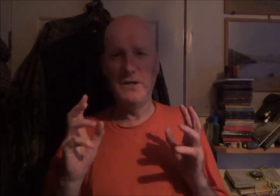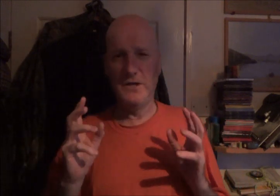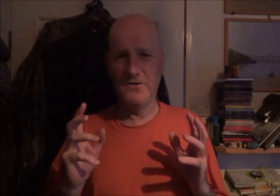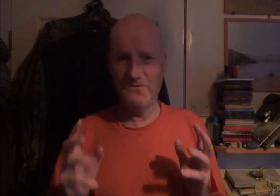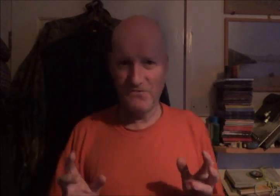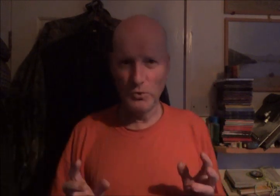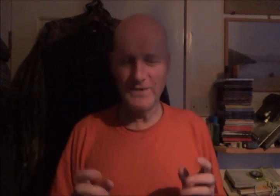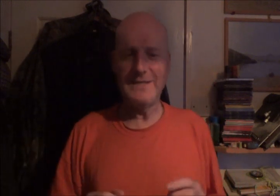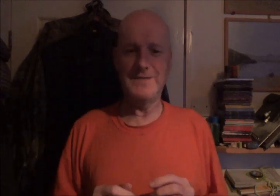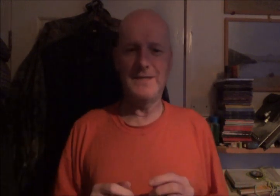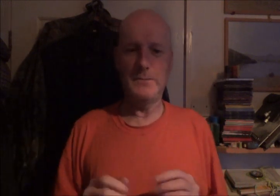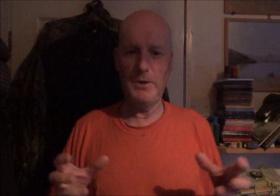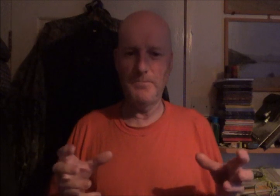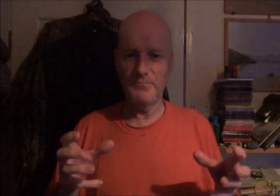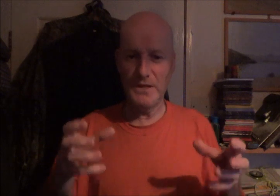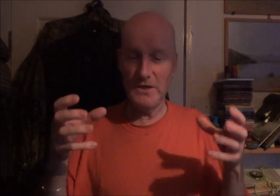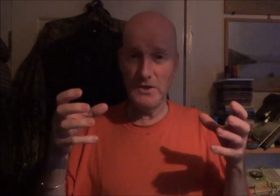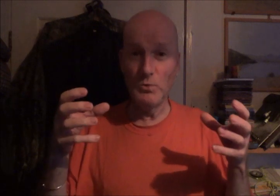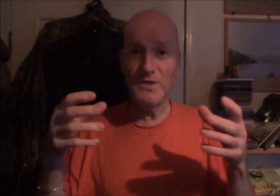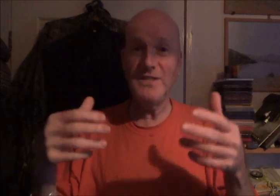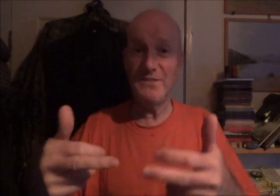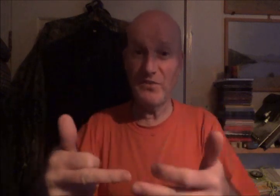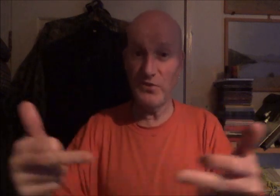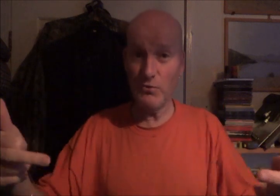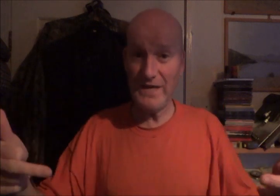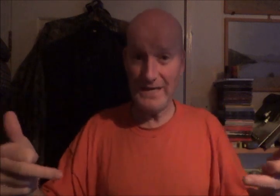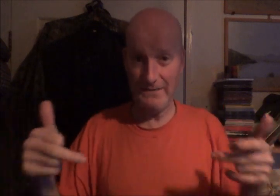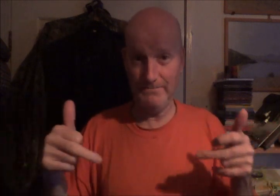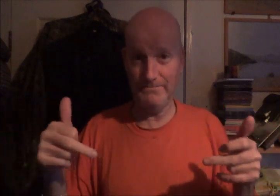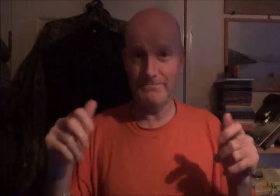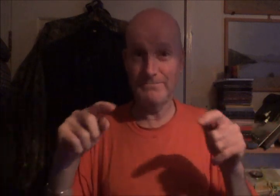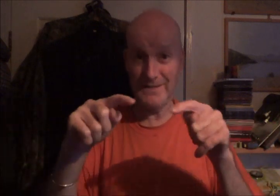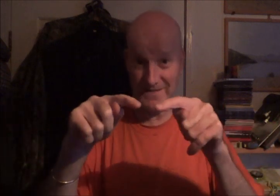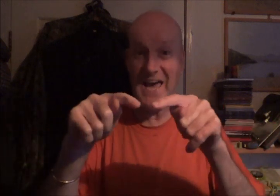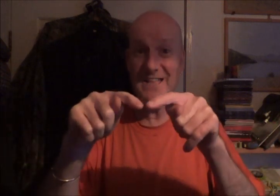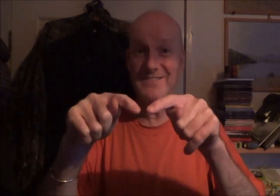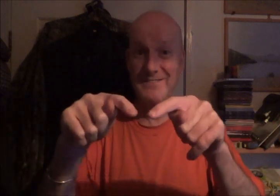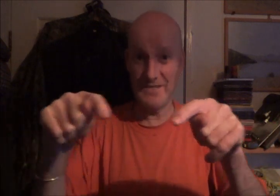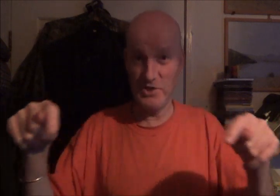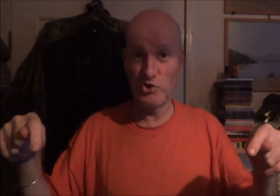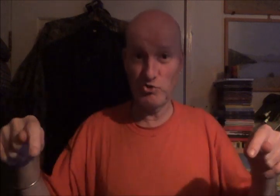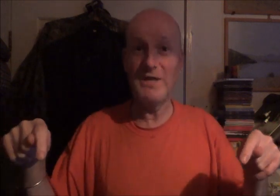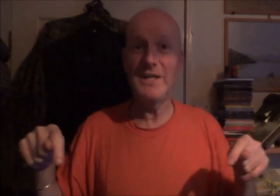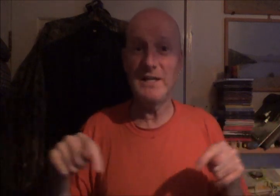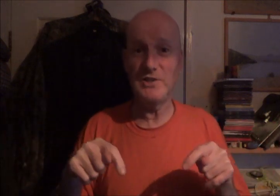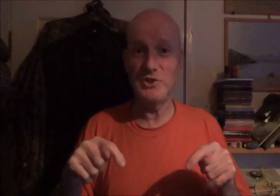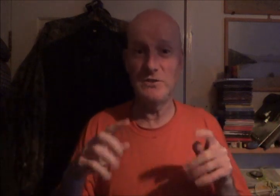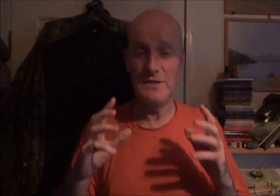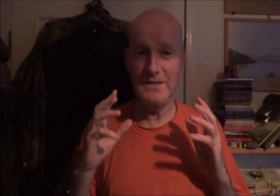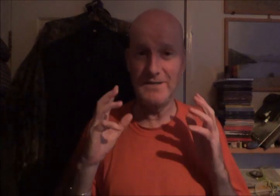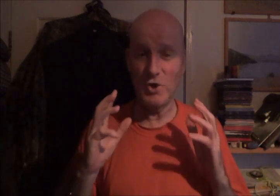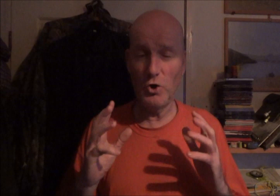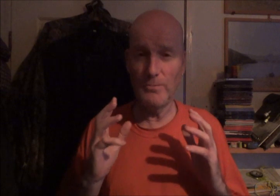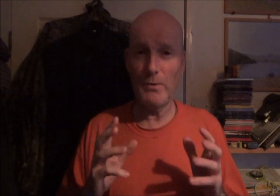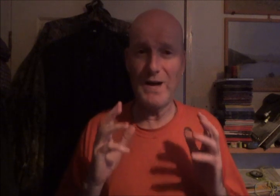full detail, but you only need three. That's hence triangulation. It's all about